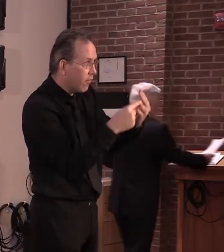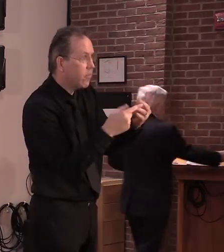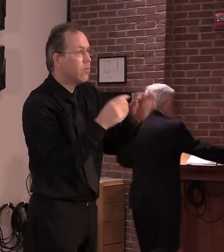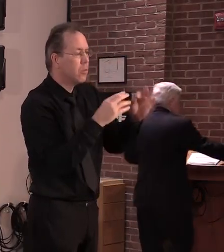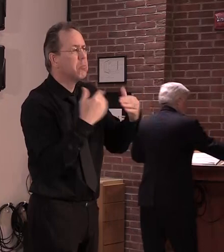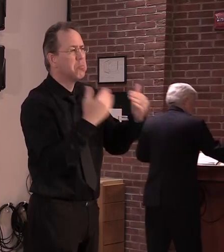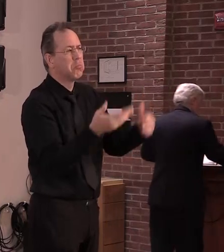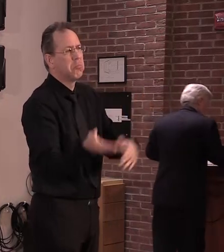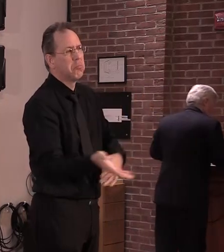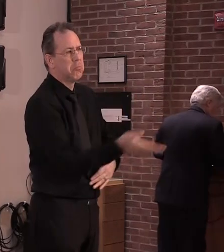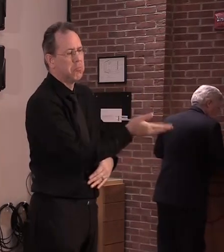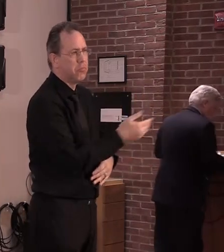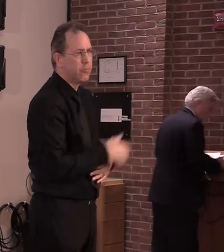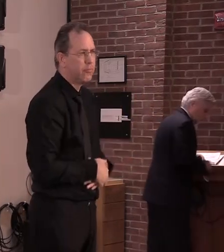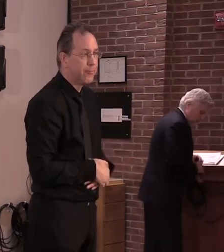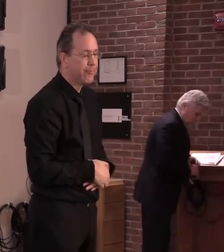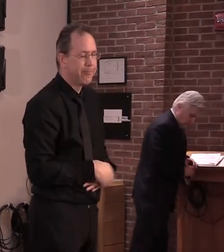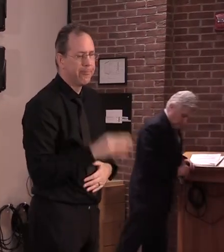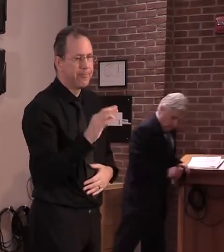Erin Vermont Digger.